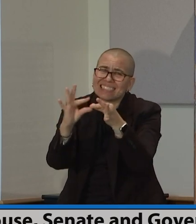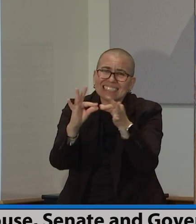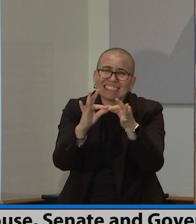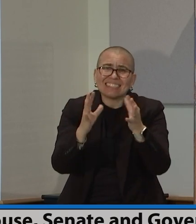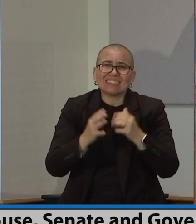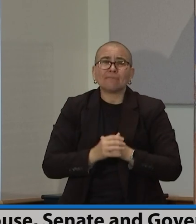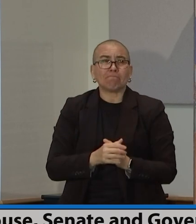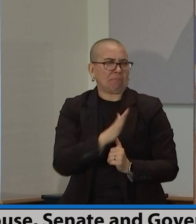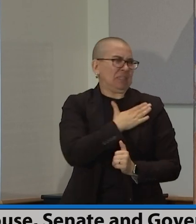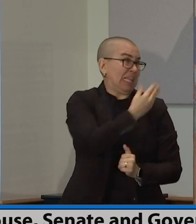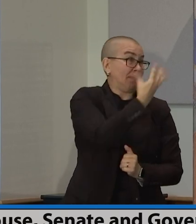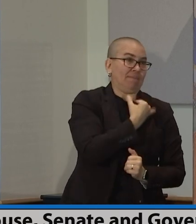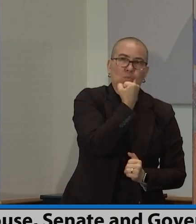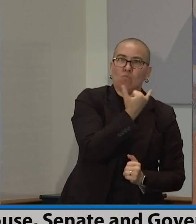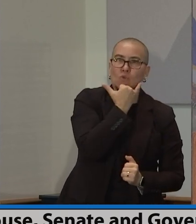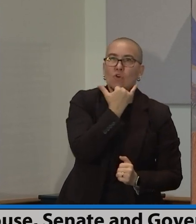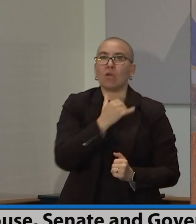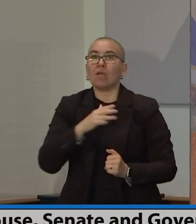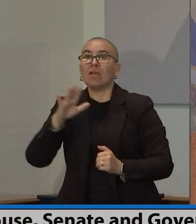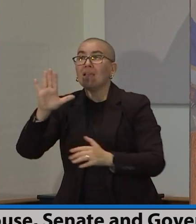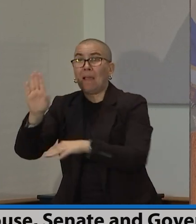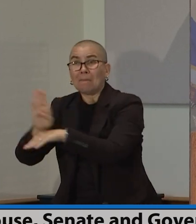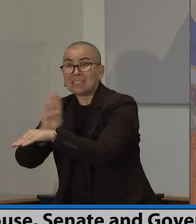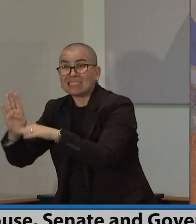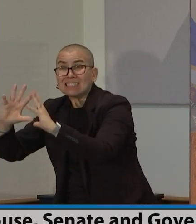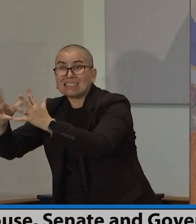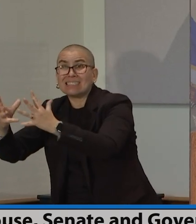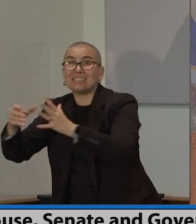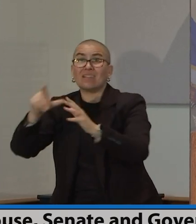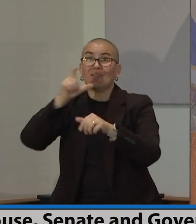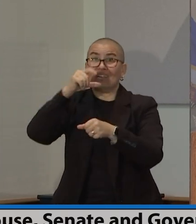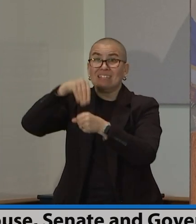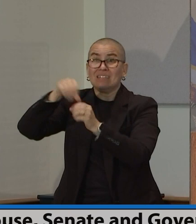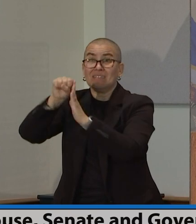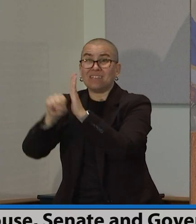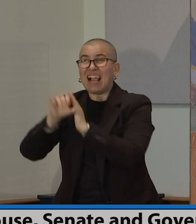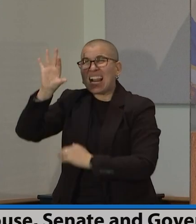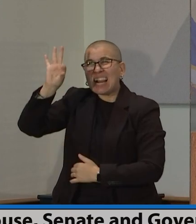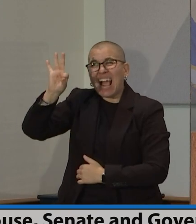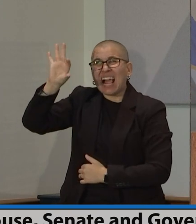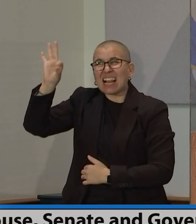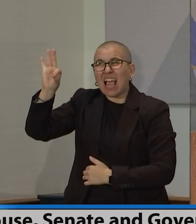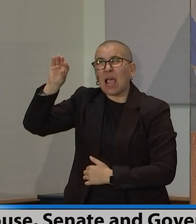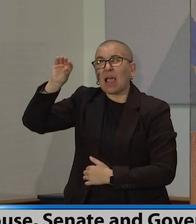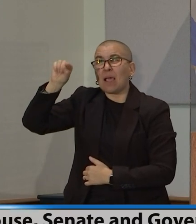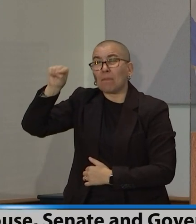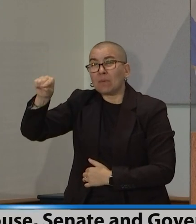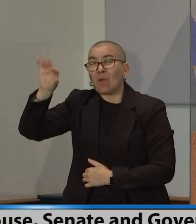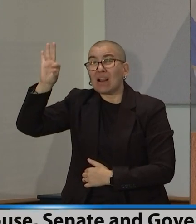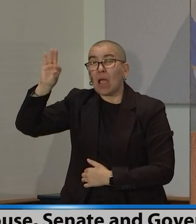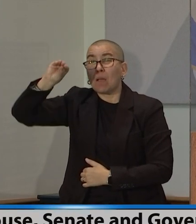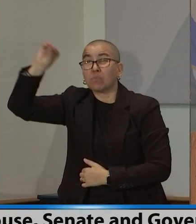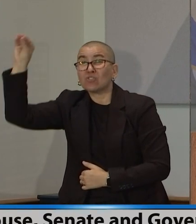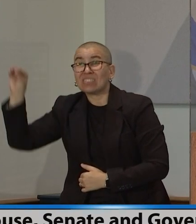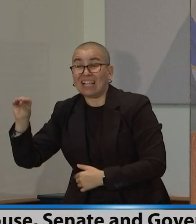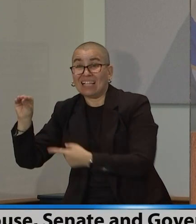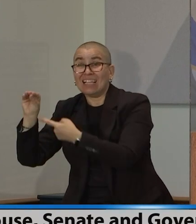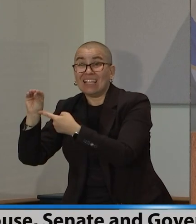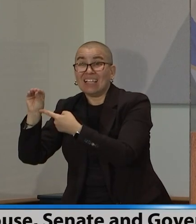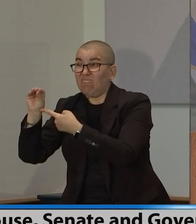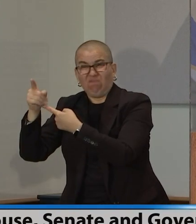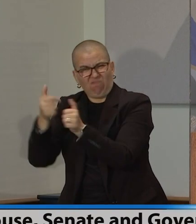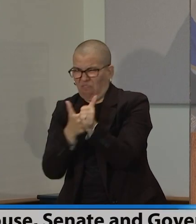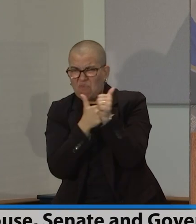of restaurants, businesses that we have in this state, 99.9998 complied without any even written